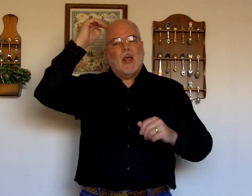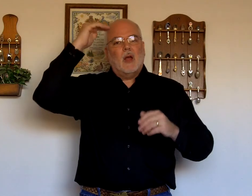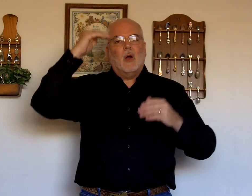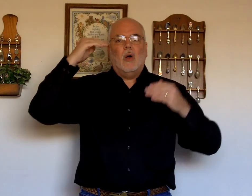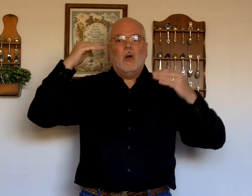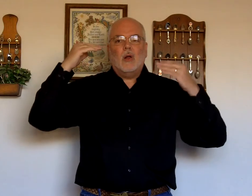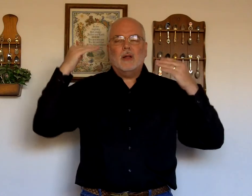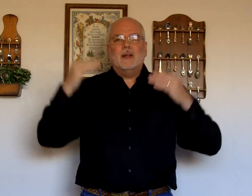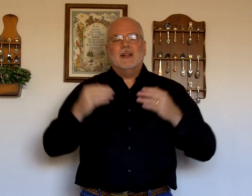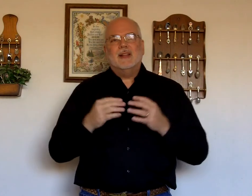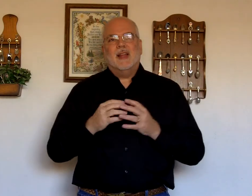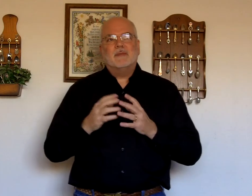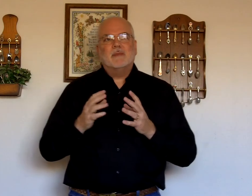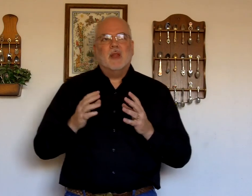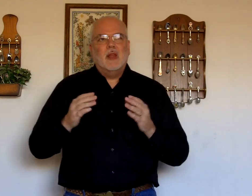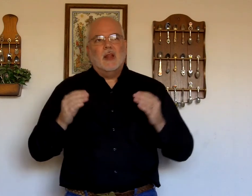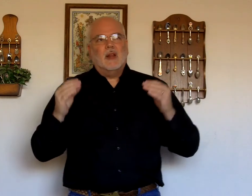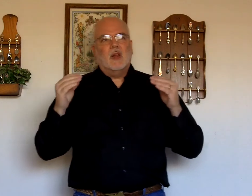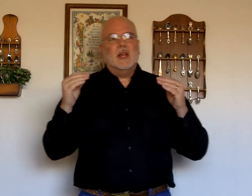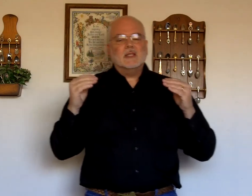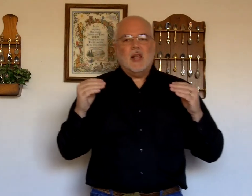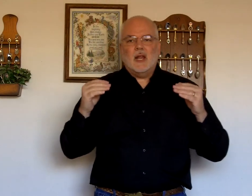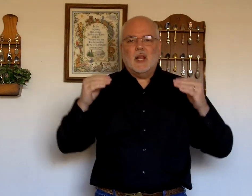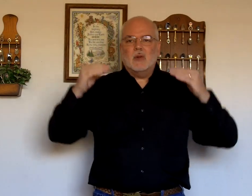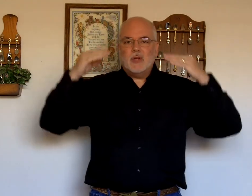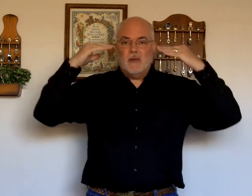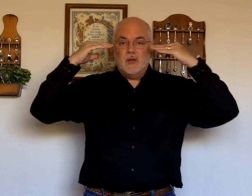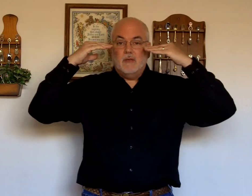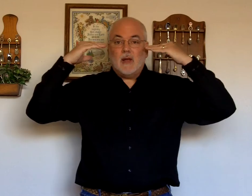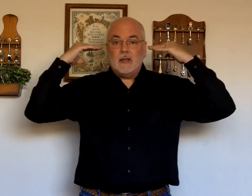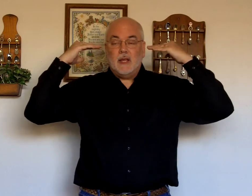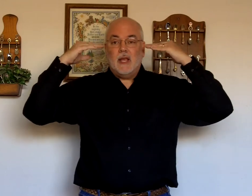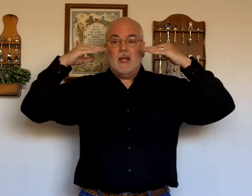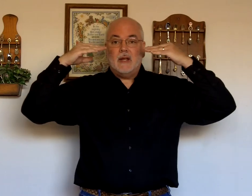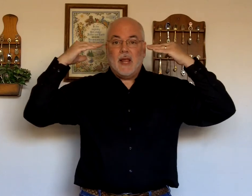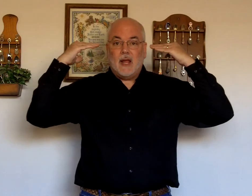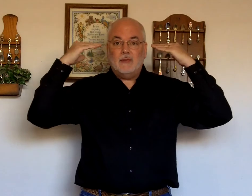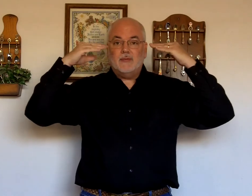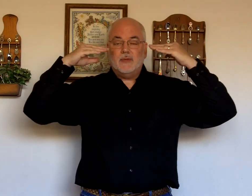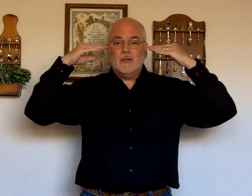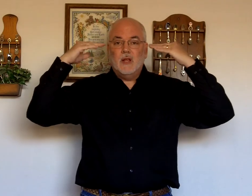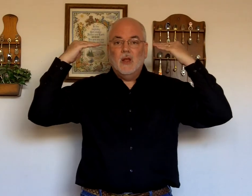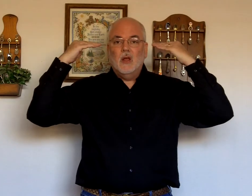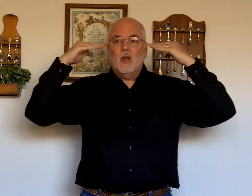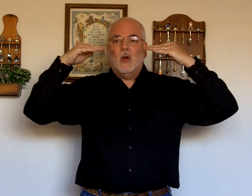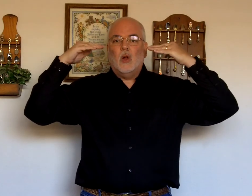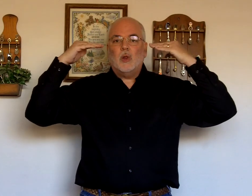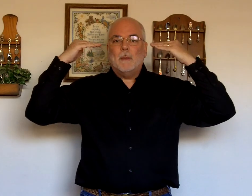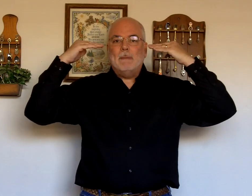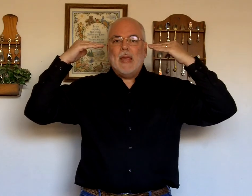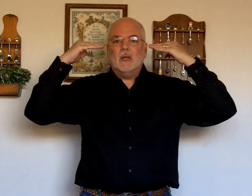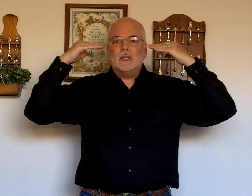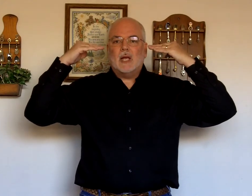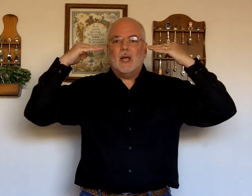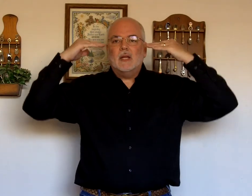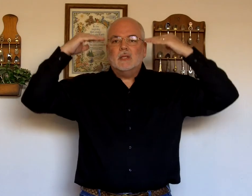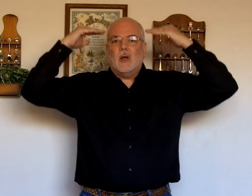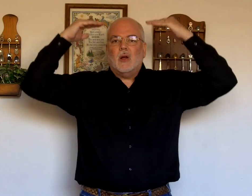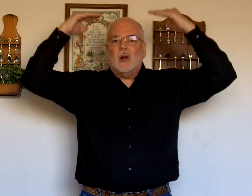All. In sign language. If you define Divide the head in half. All the male signs. Are.